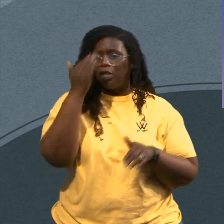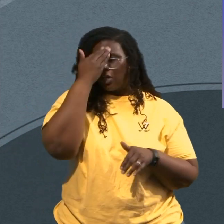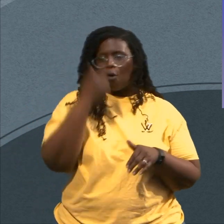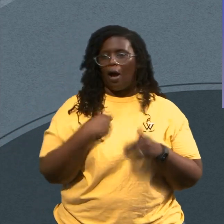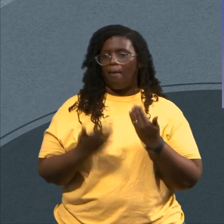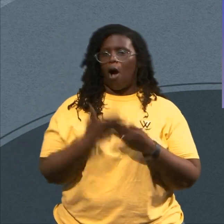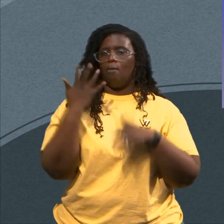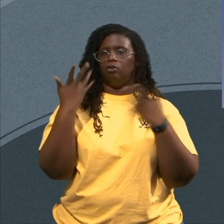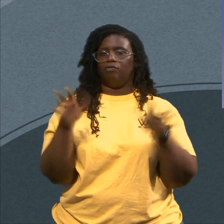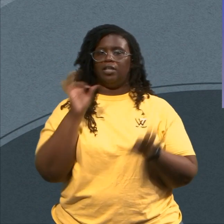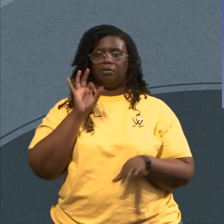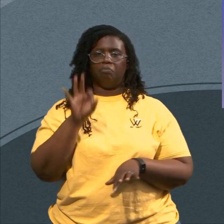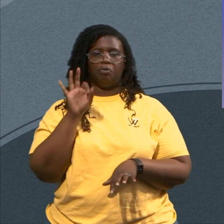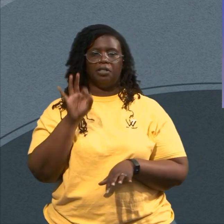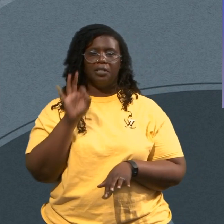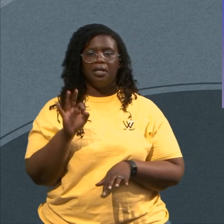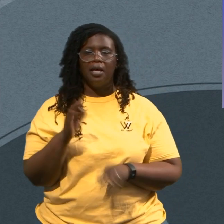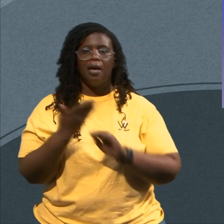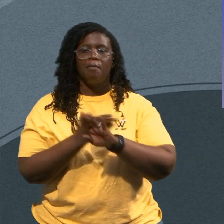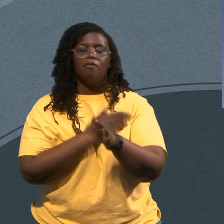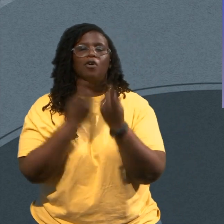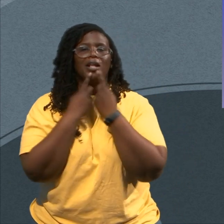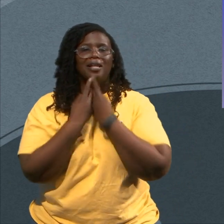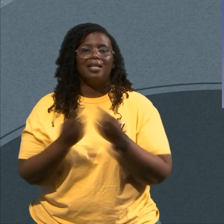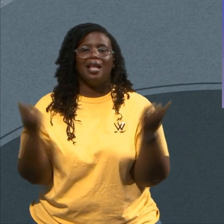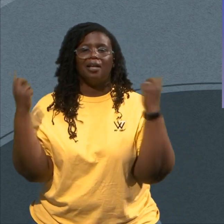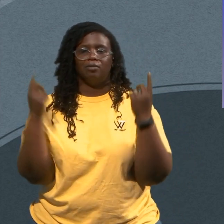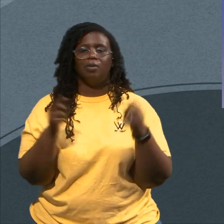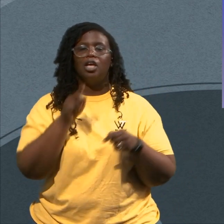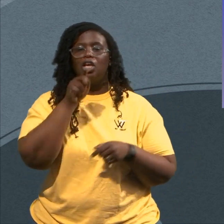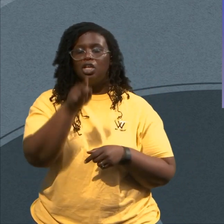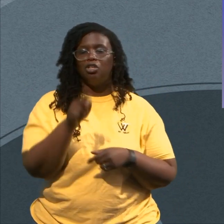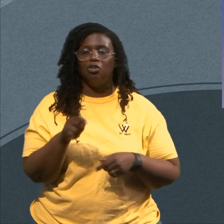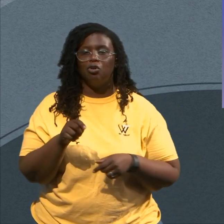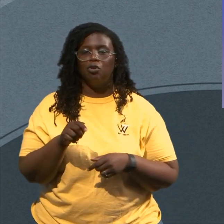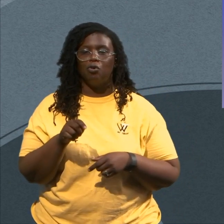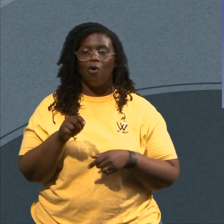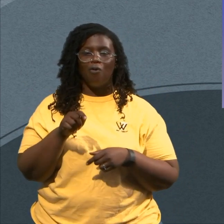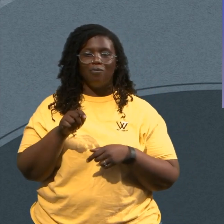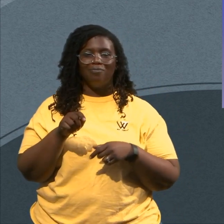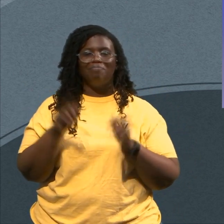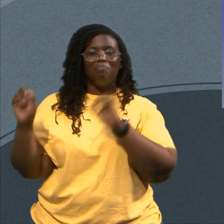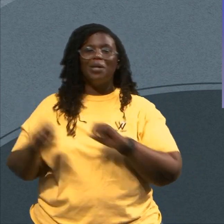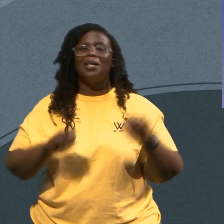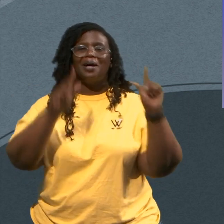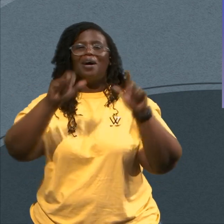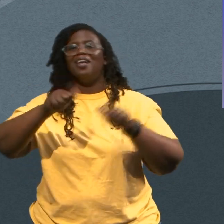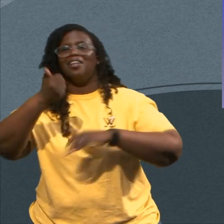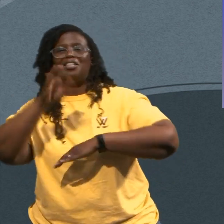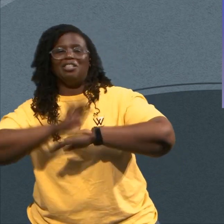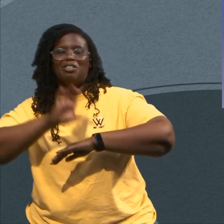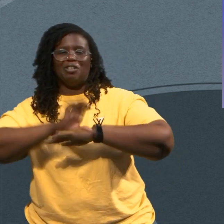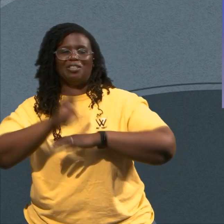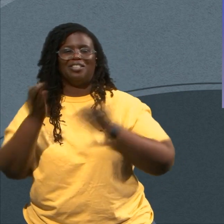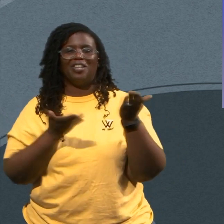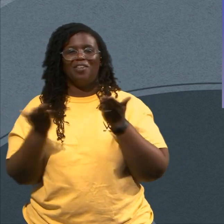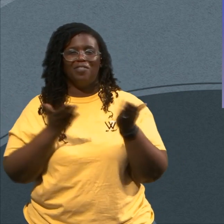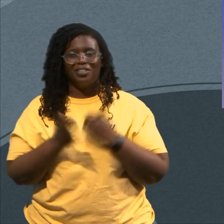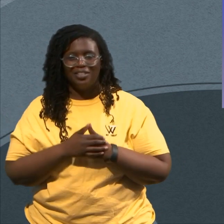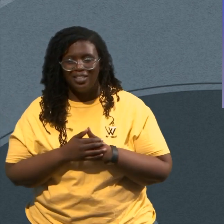And Before The Announcements Run Real Good You Gonna Click On Some Other Church And Then He Or She Gonna Go Off You Gonna Click